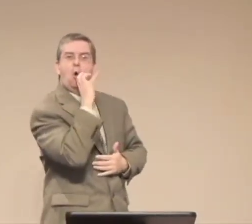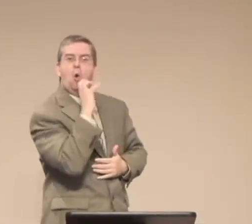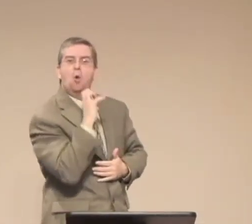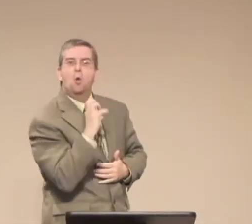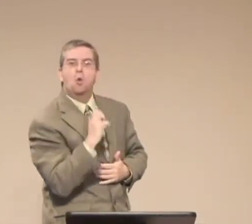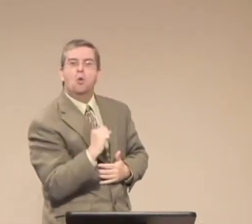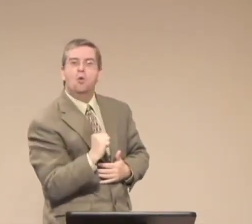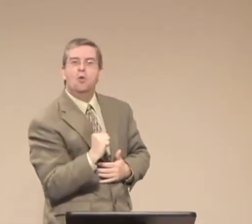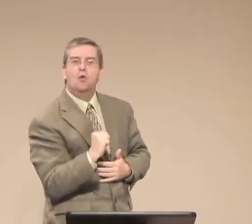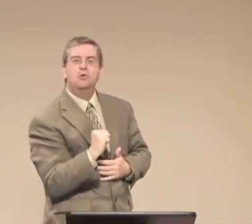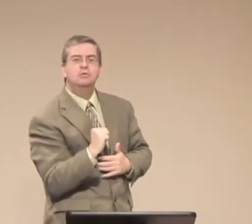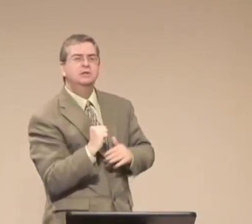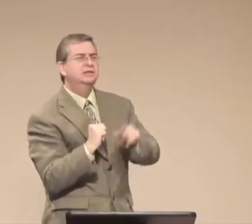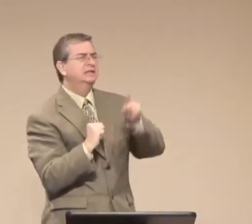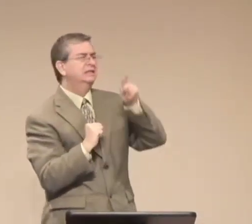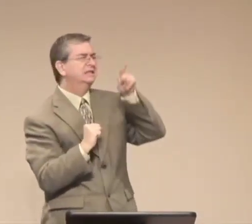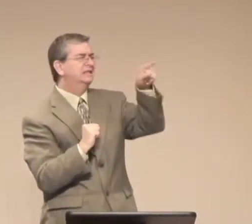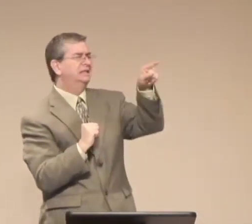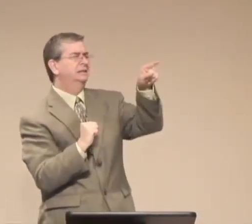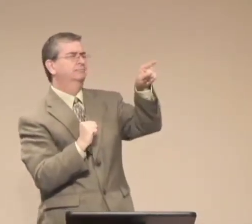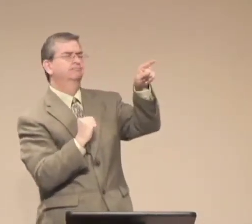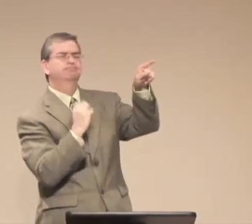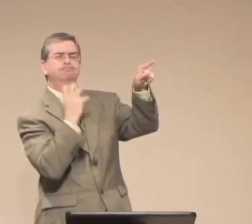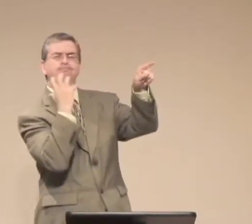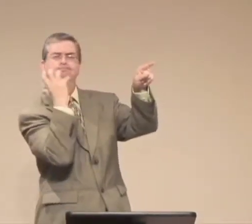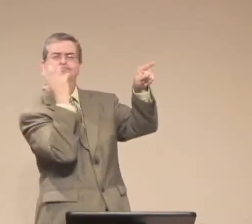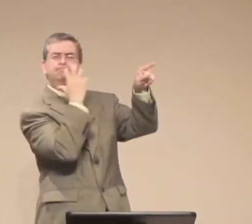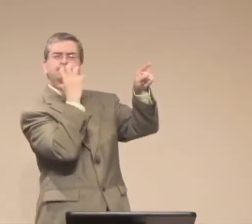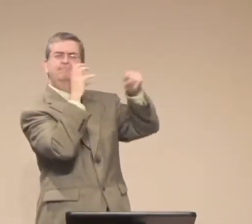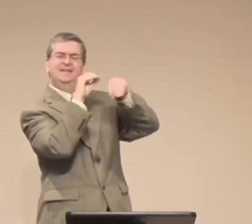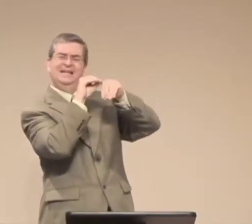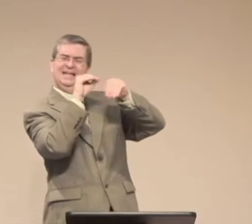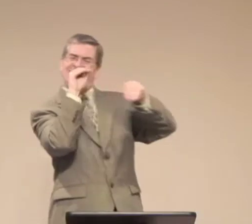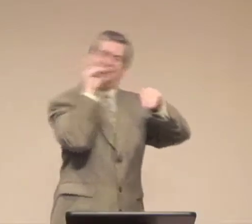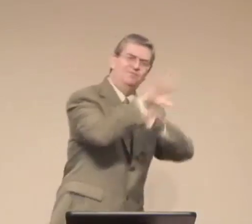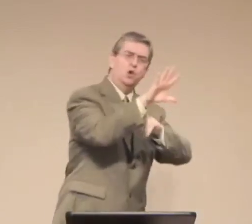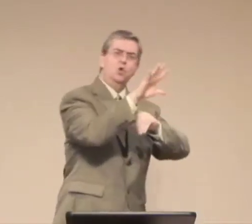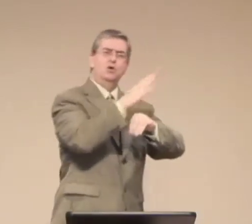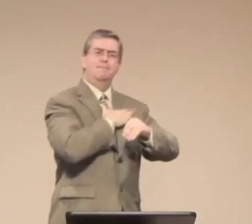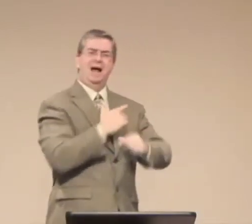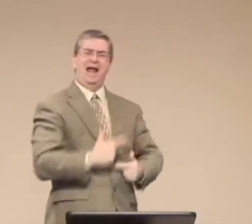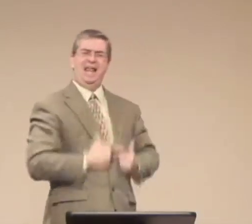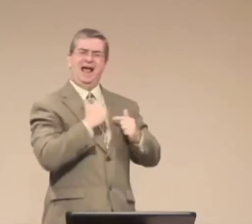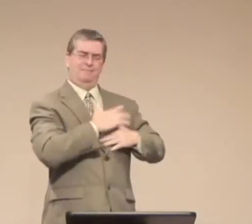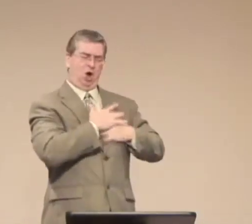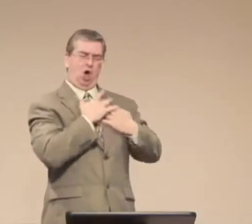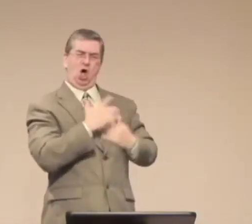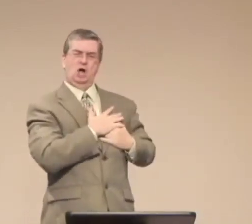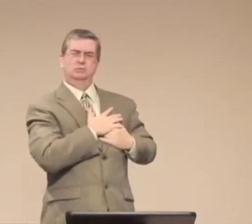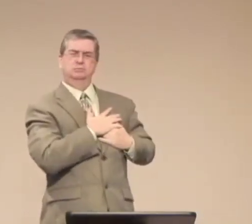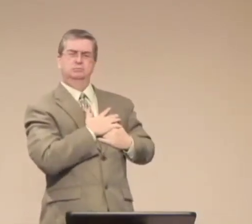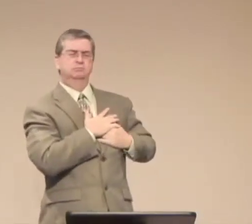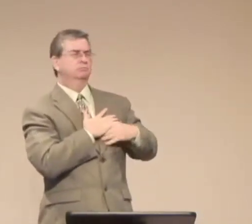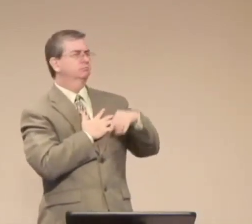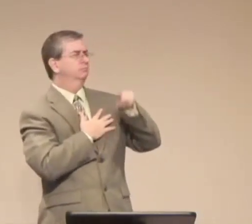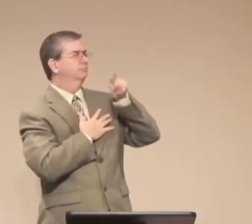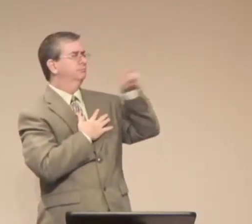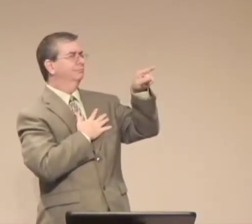She still is my mom. I still thought she was incredible for how